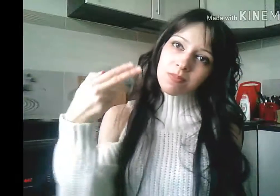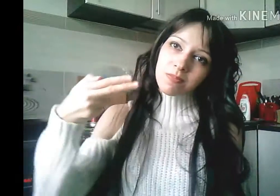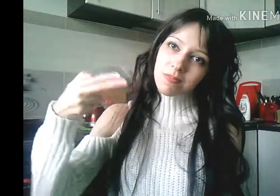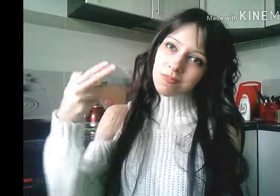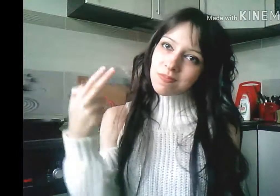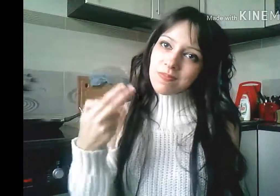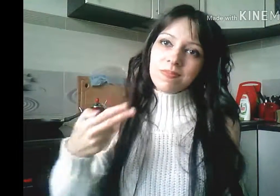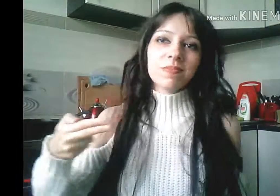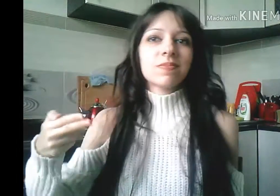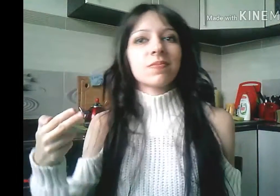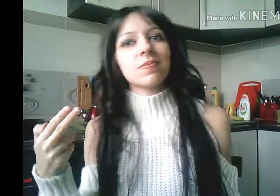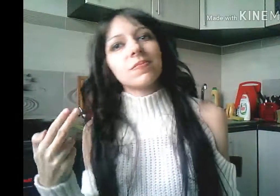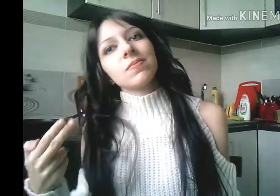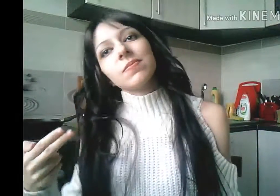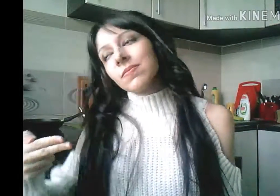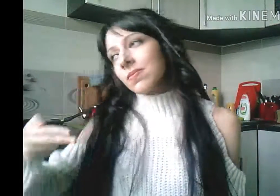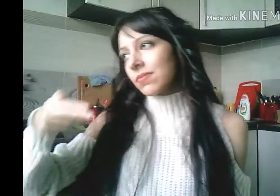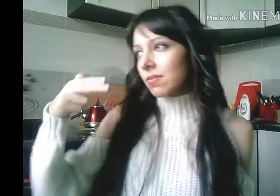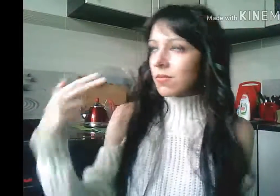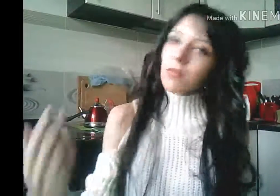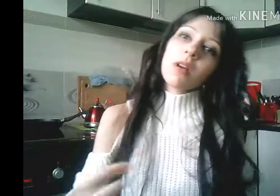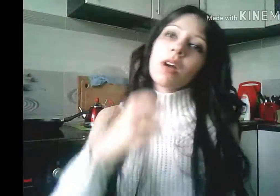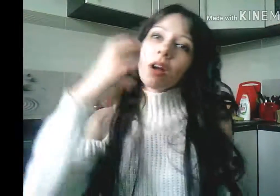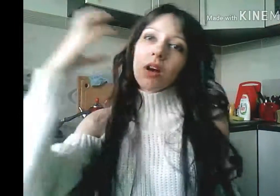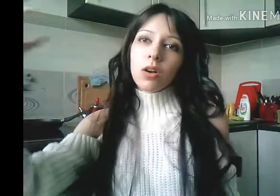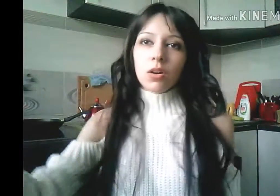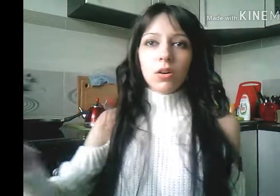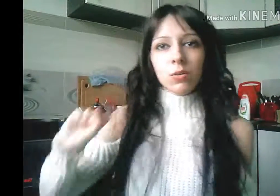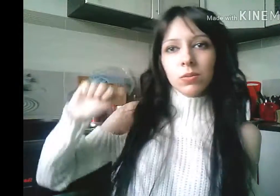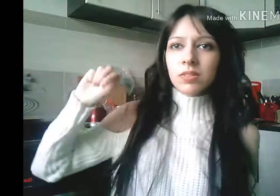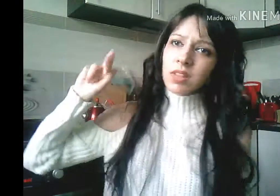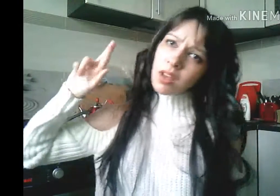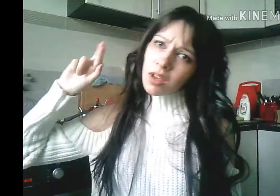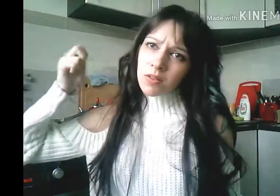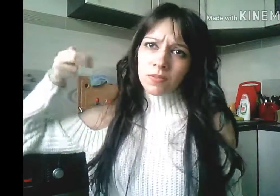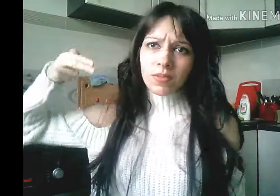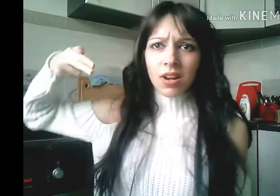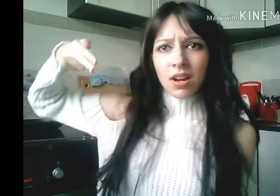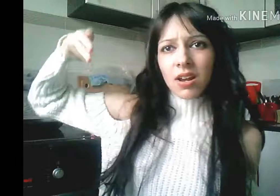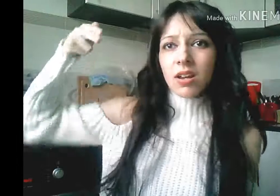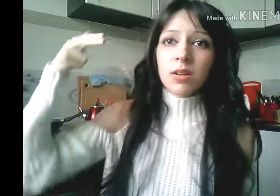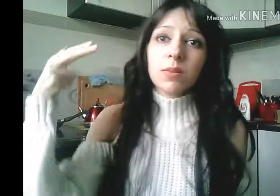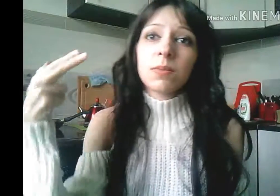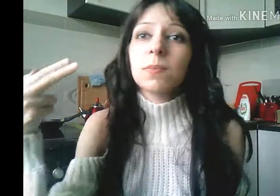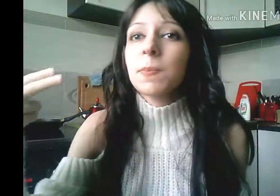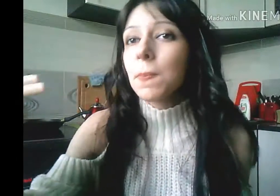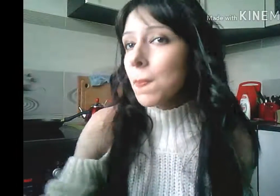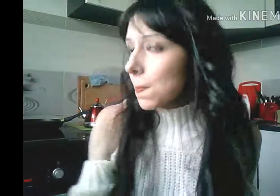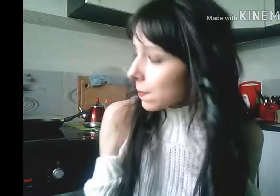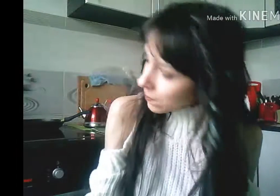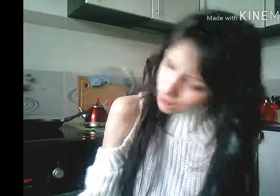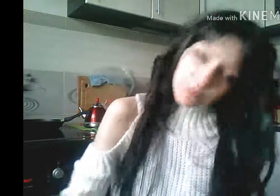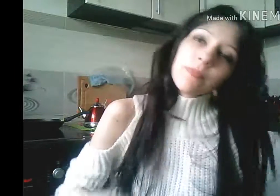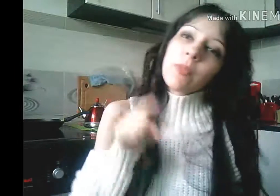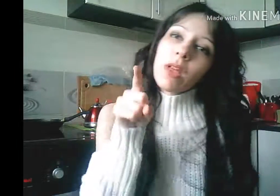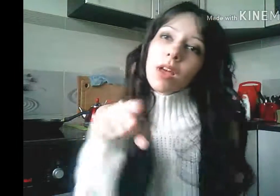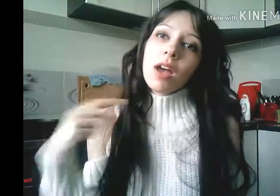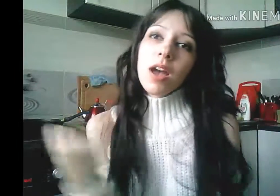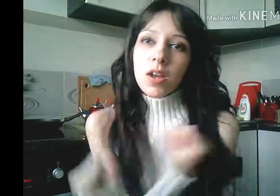oh Sarah, oh Sarah